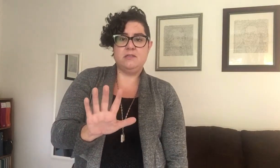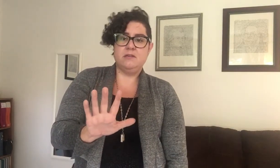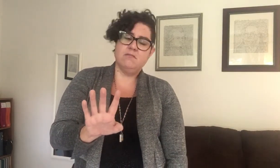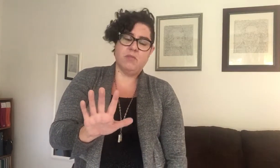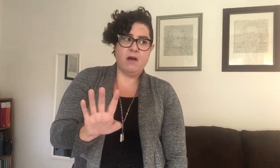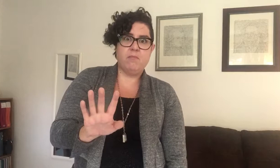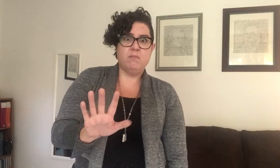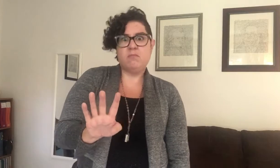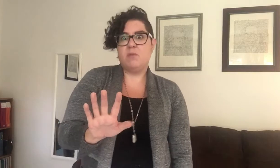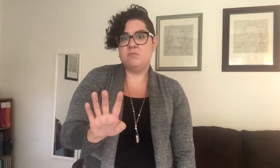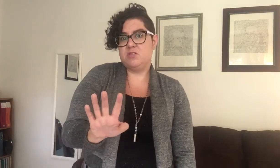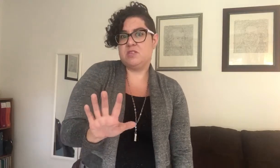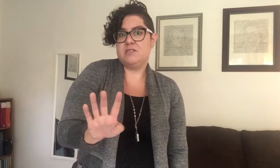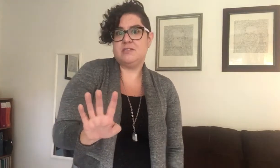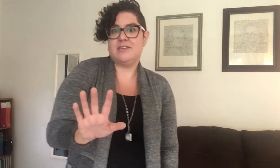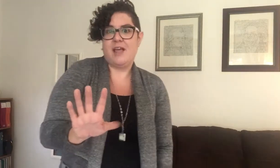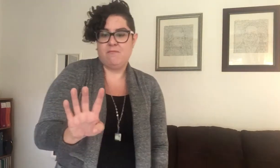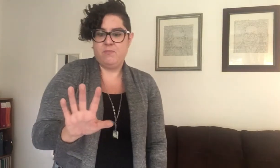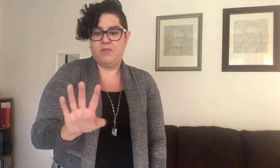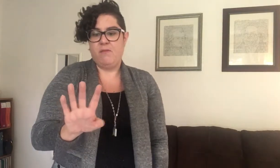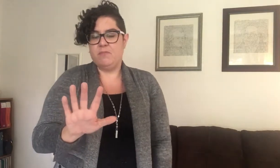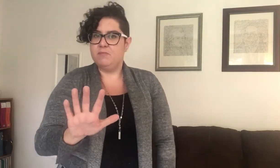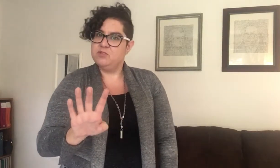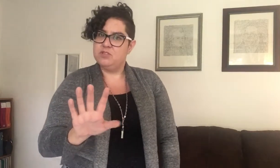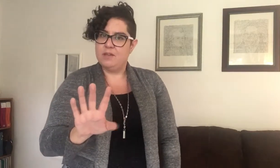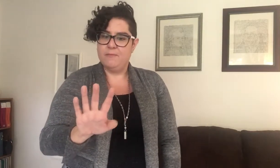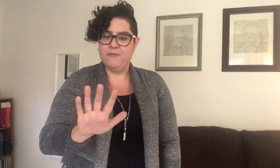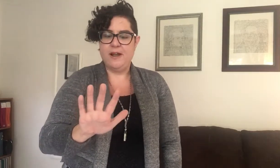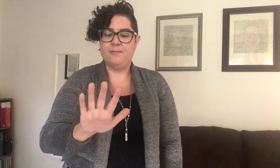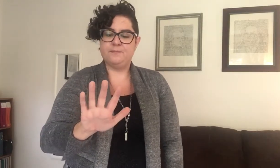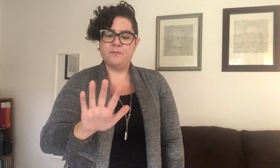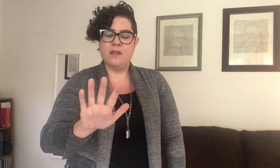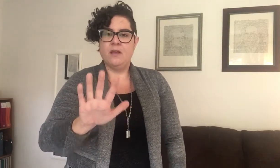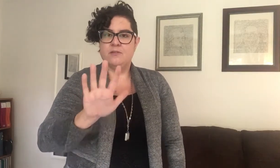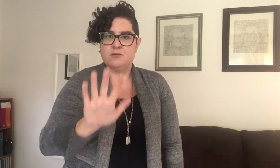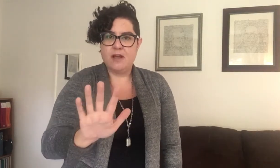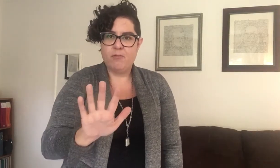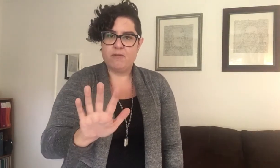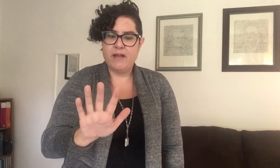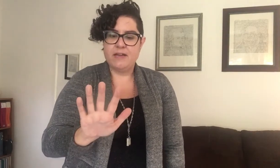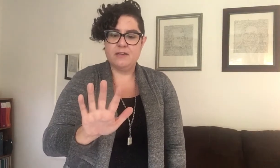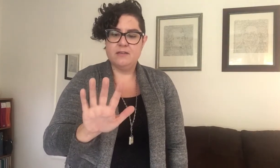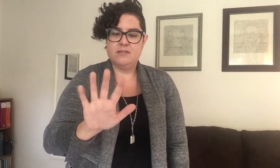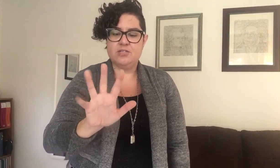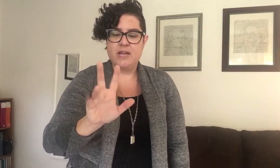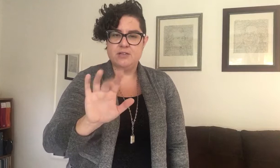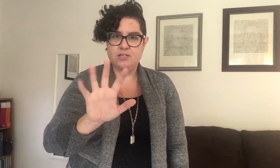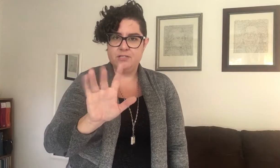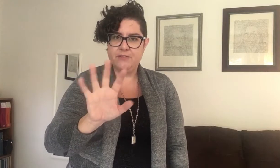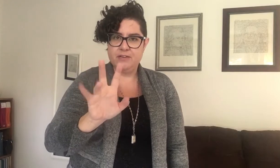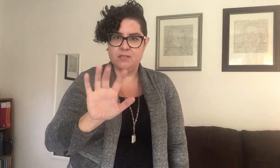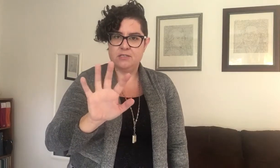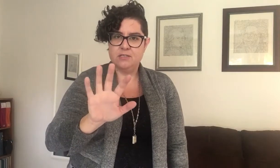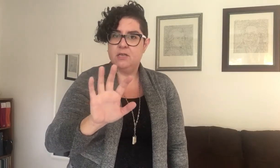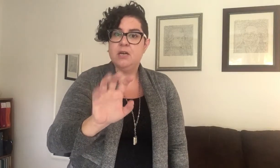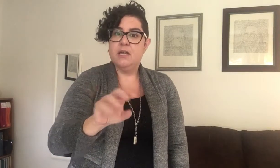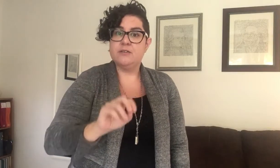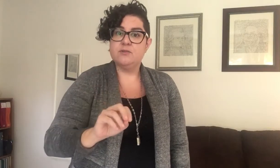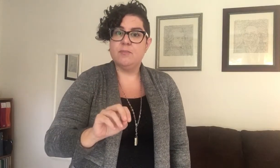thumb. Thumb just gets to stay thumb. Thumb is just thumb for now. So now we're ready to change these fingers into a